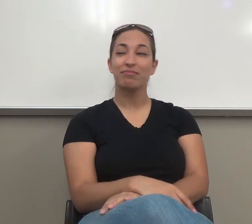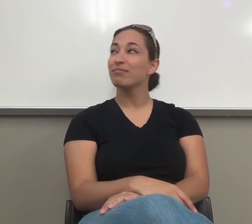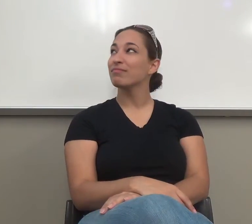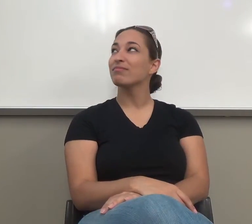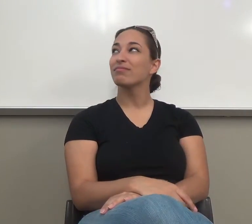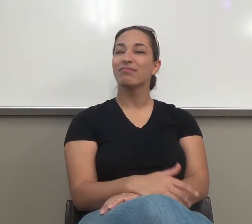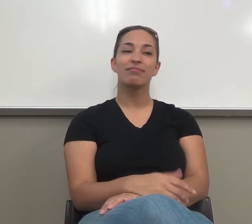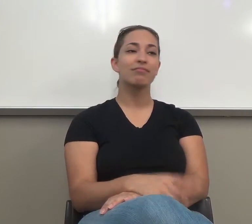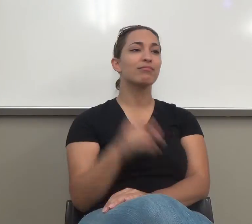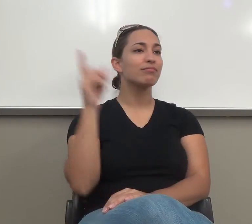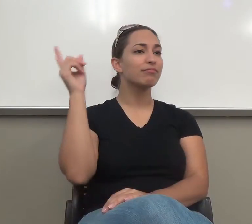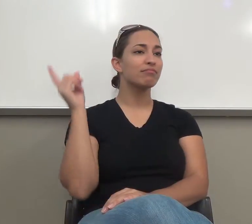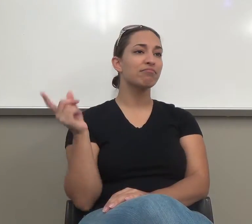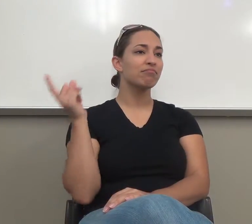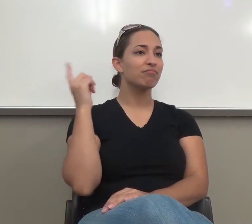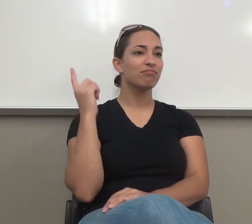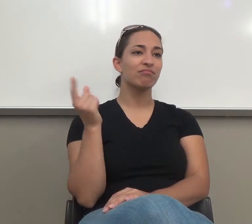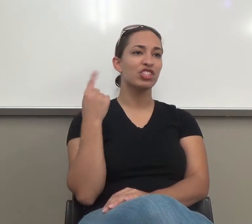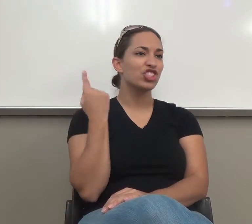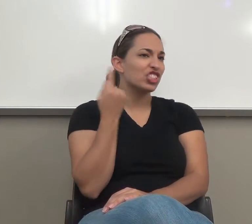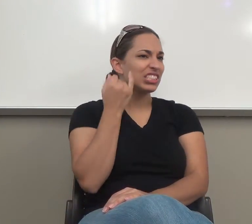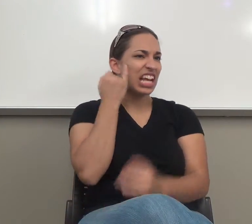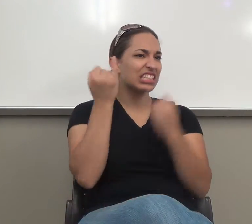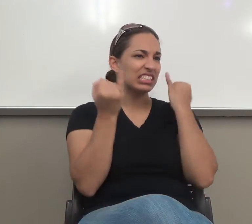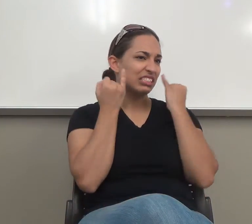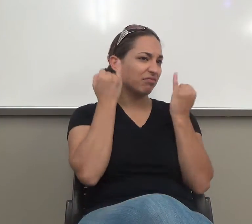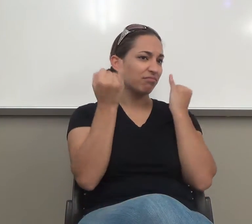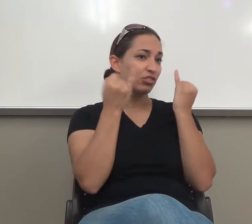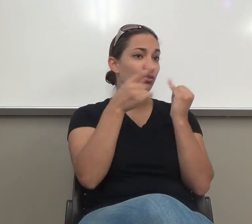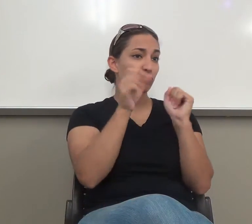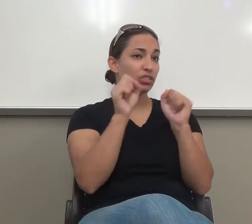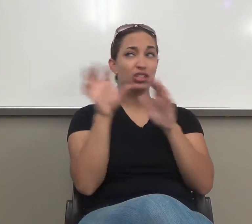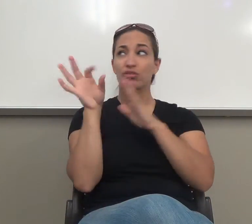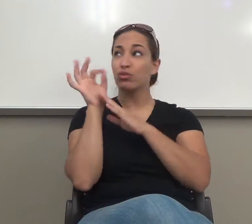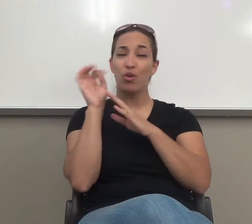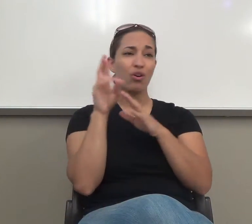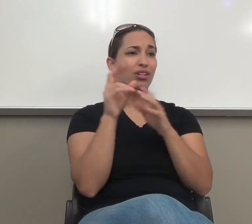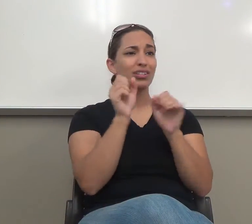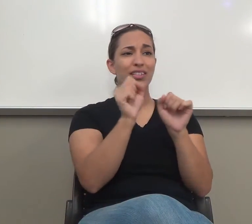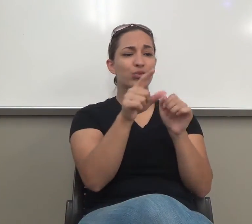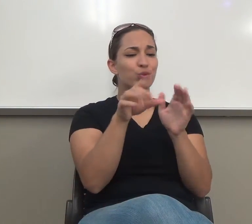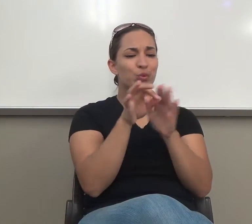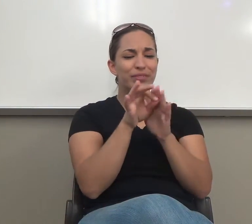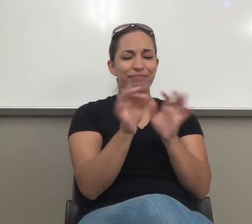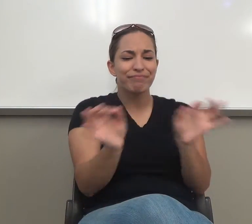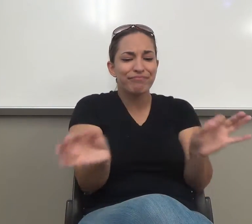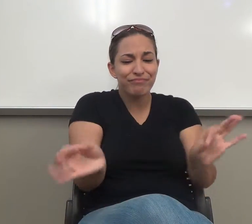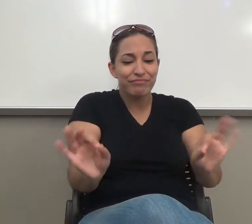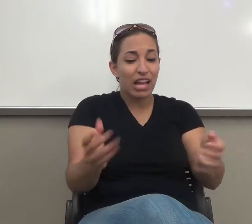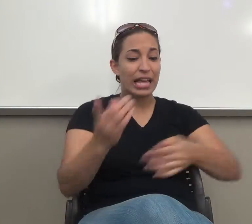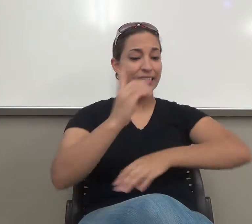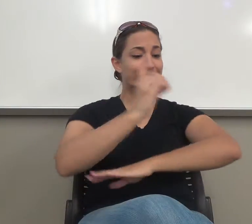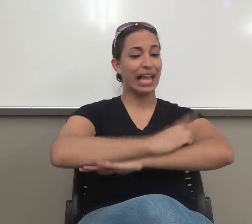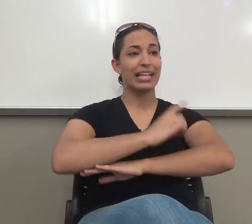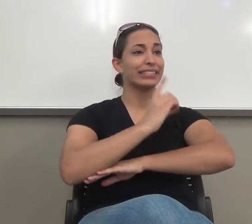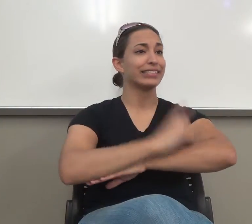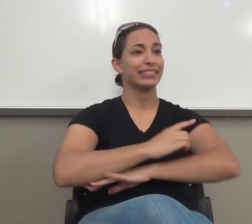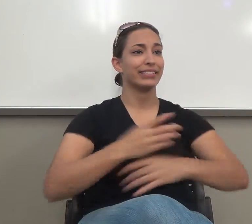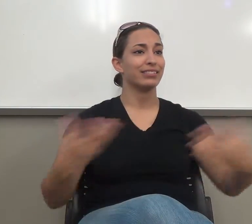can choose something really funny. You can choose your desk that you're sitting on. You can